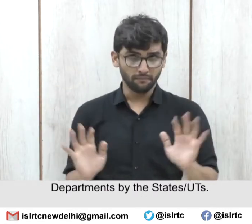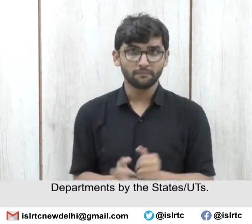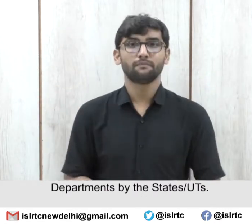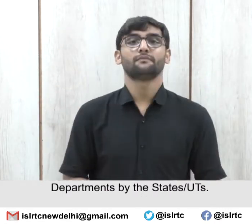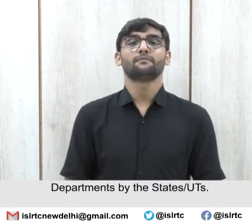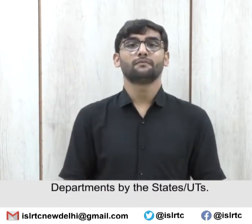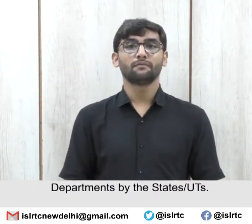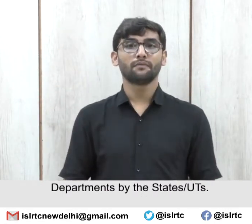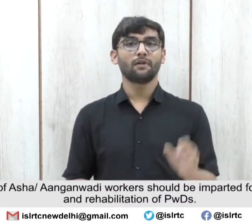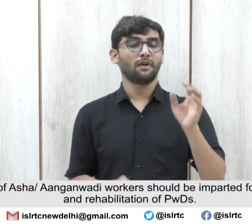PWDs.